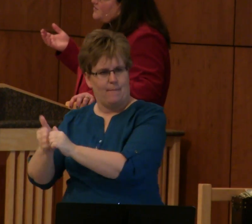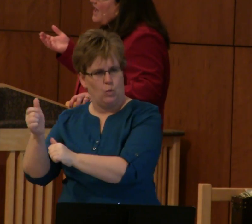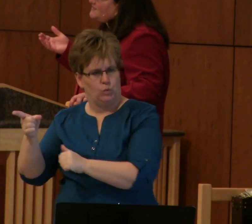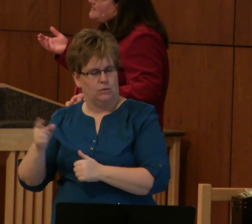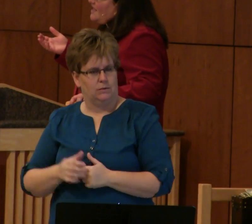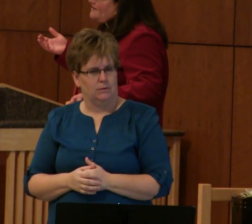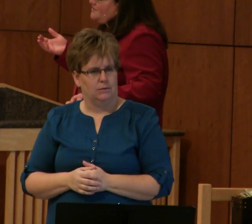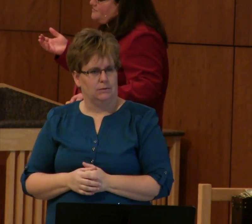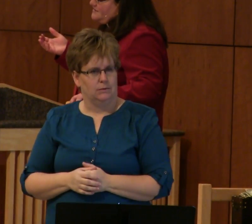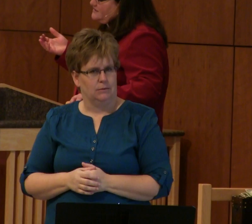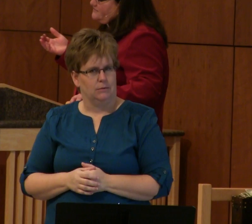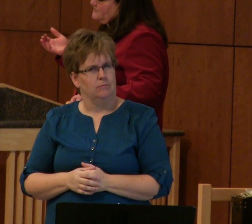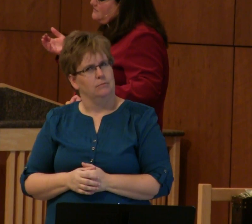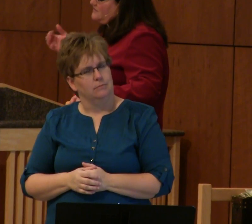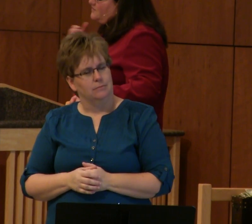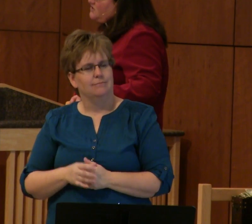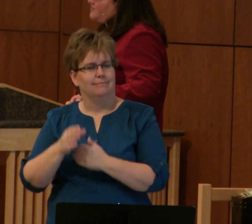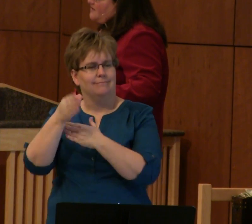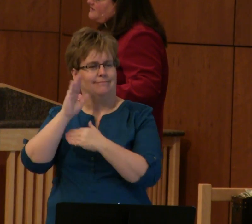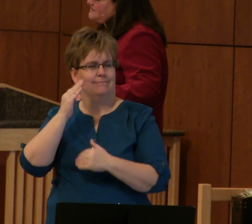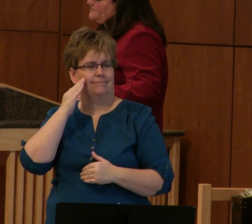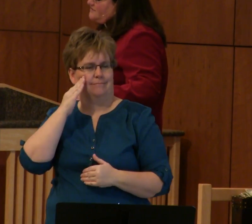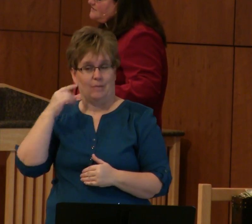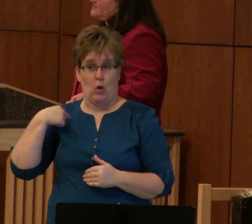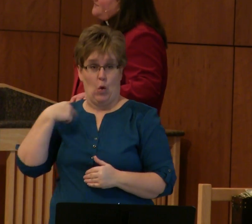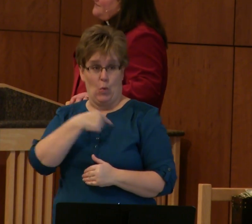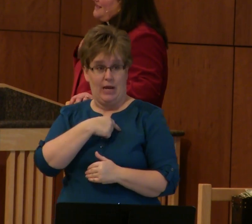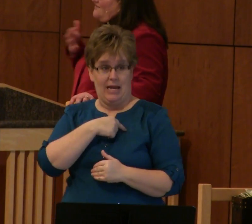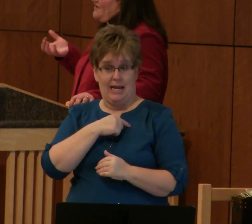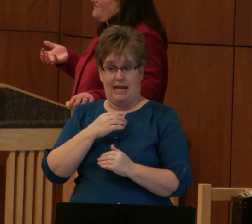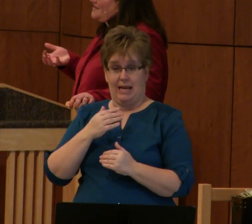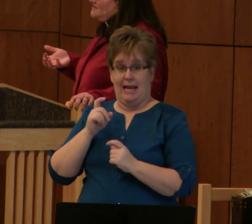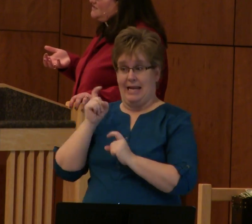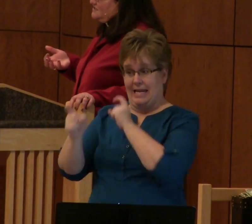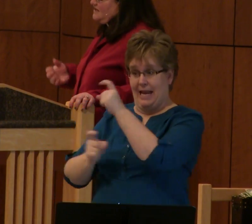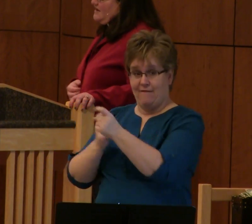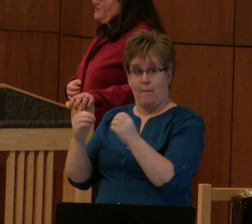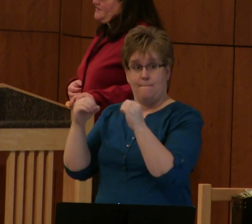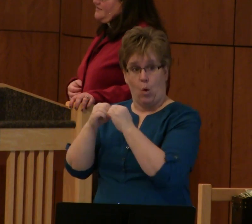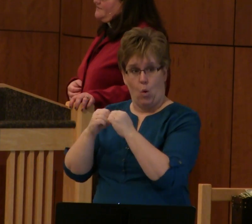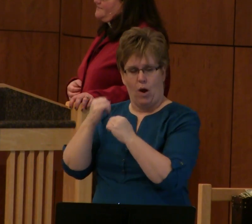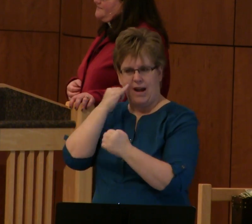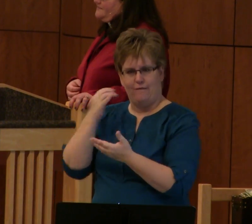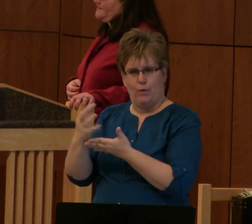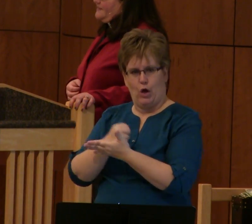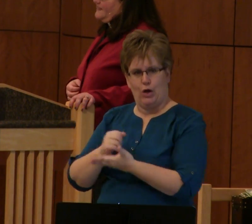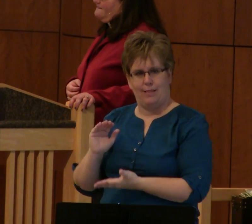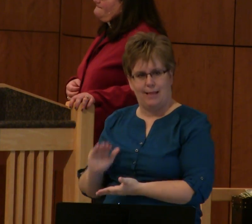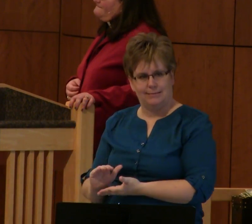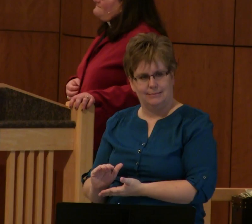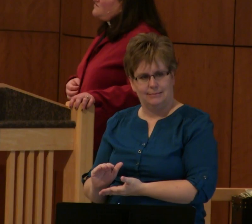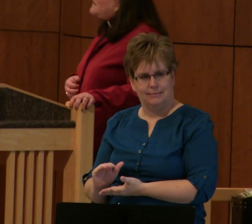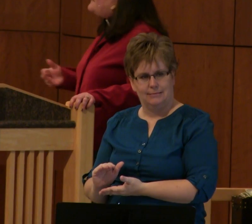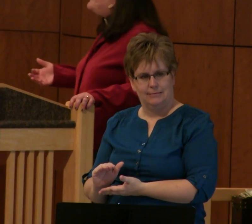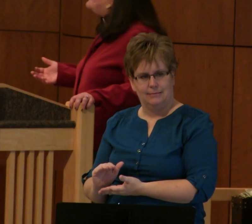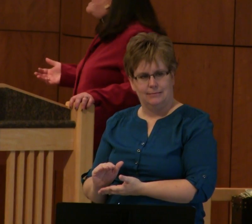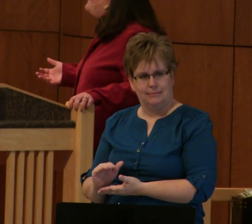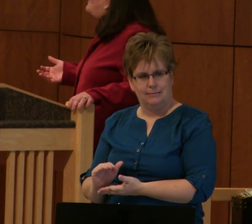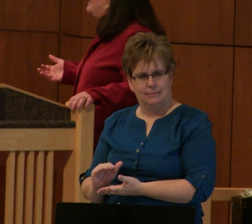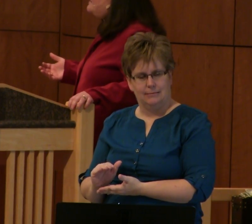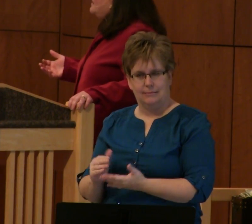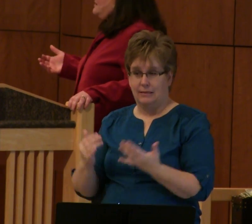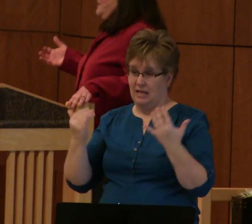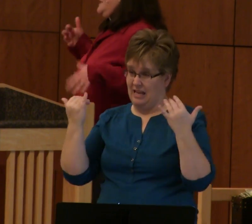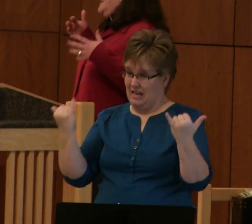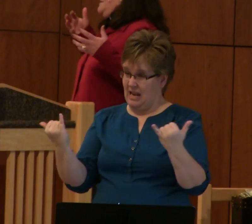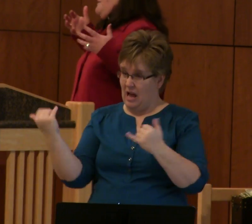So perhaps God knows that we do better as givers if we have less to start out with. We live in a